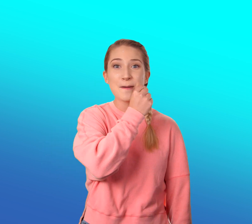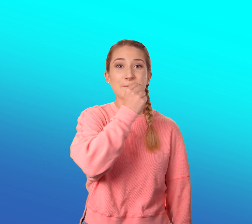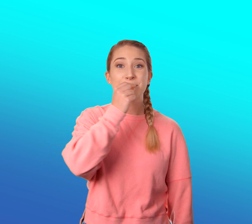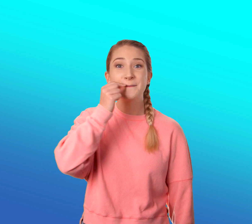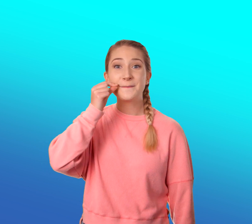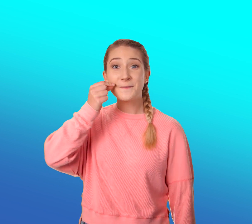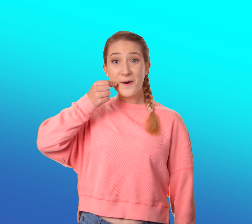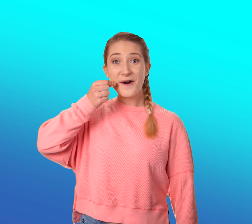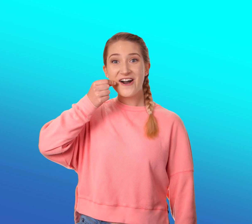More.